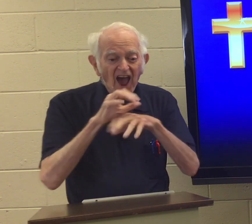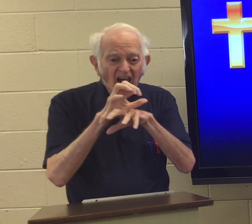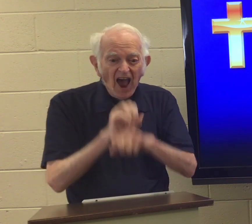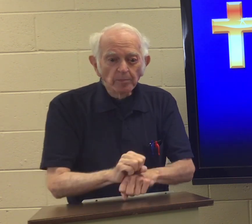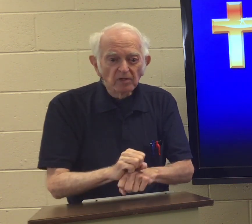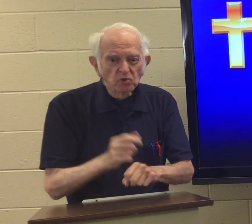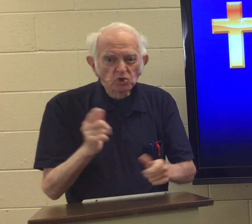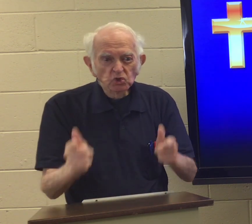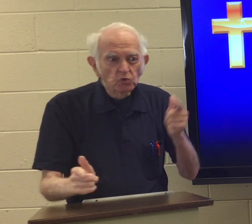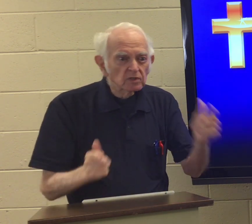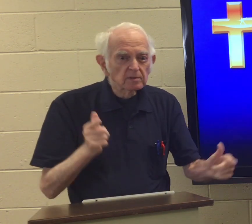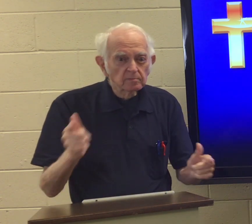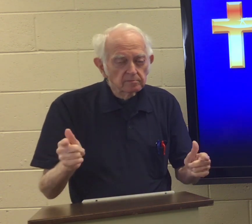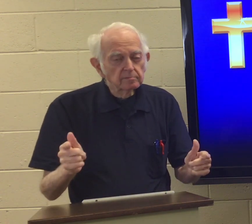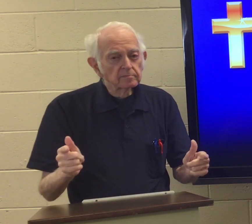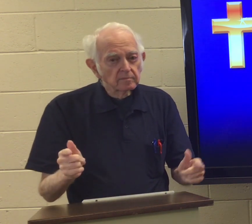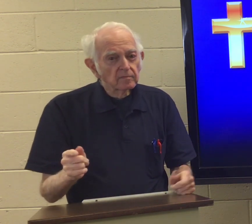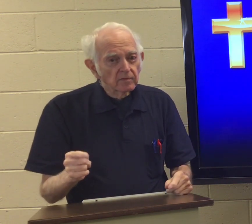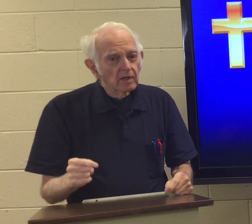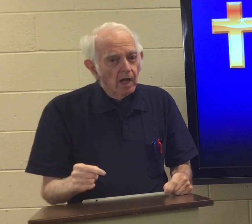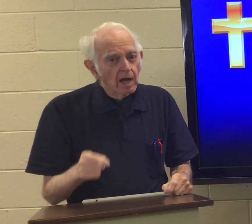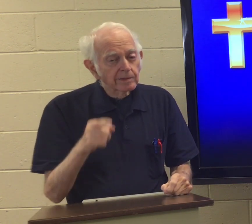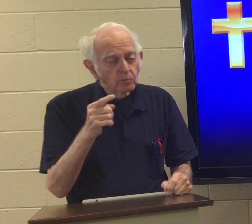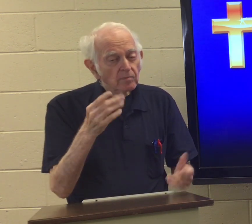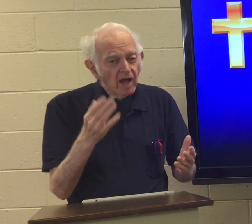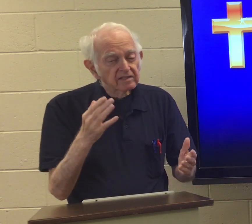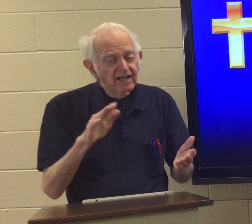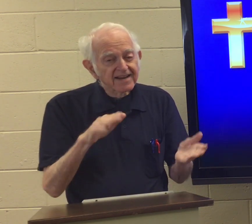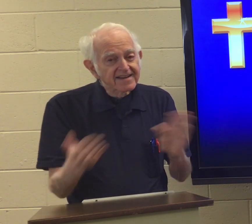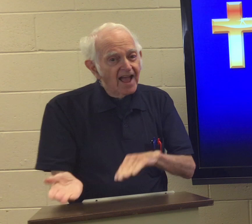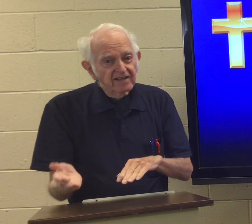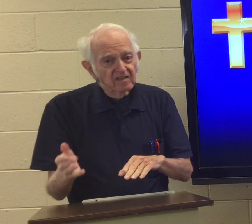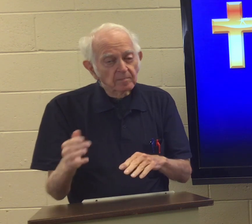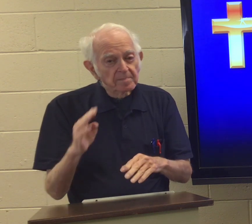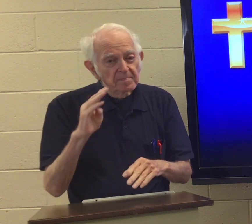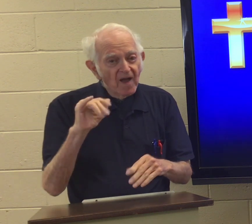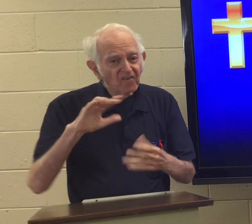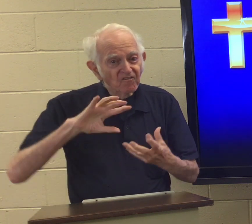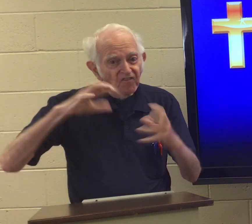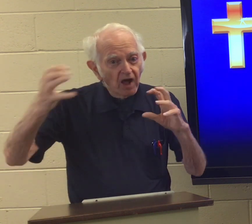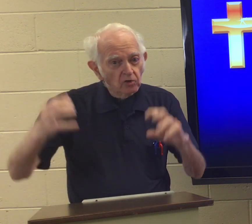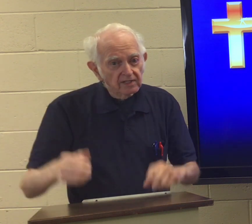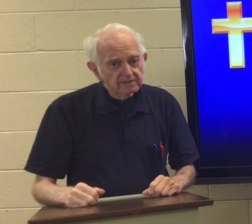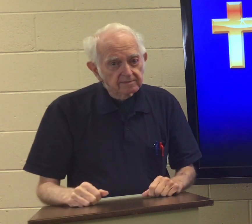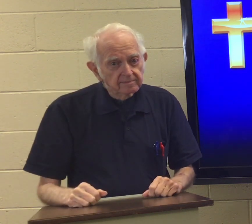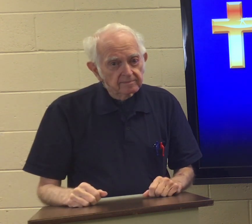If you have a habit of shooting, you might die by violence.